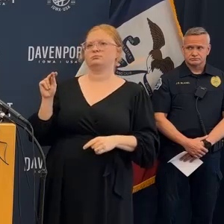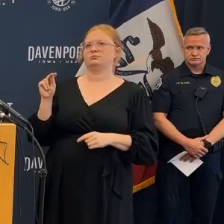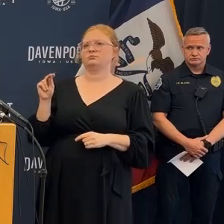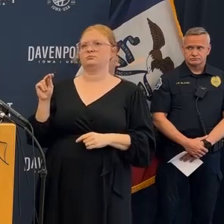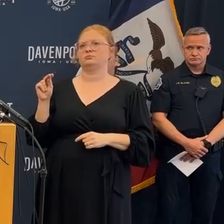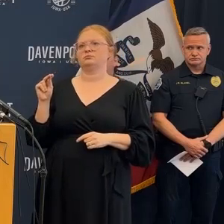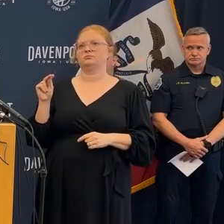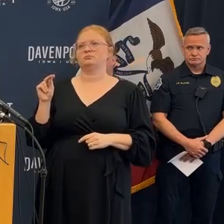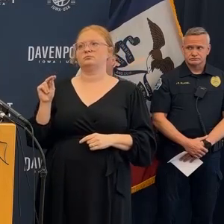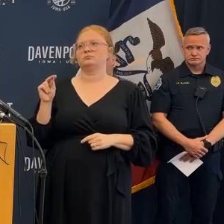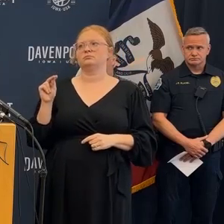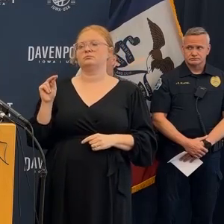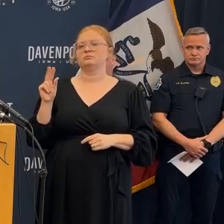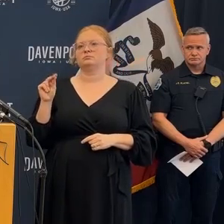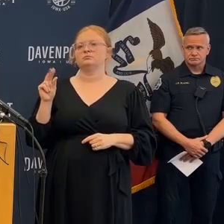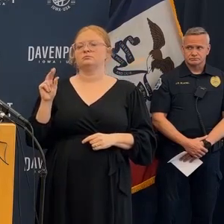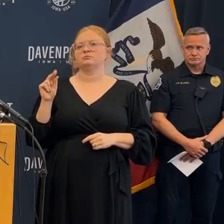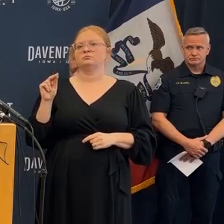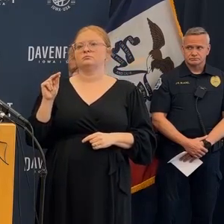know thank you Mayor